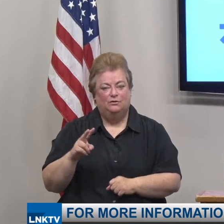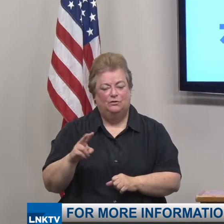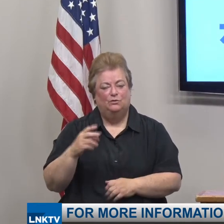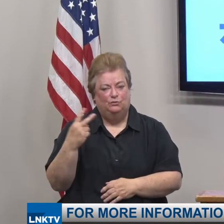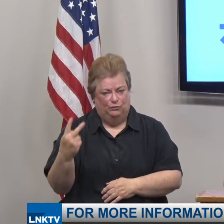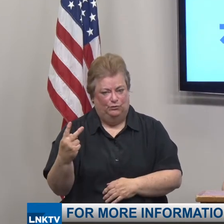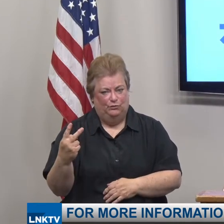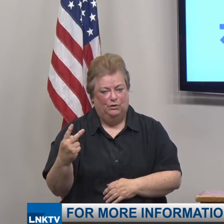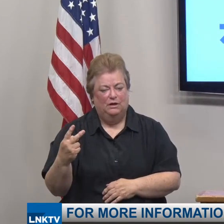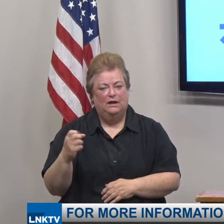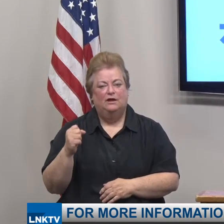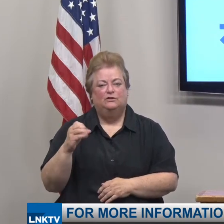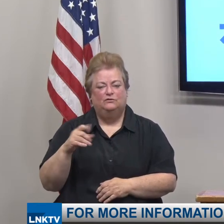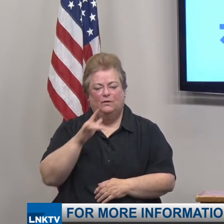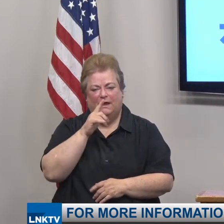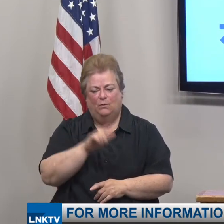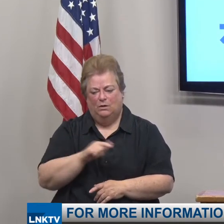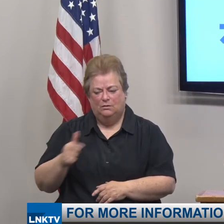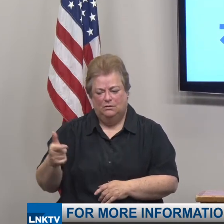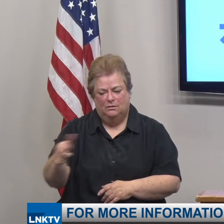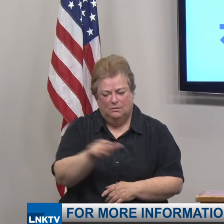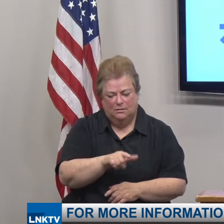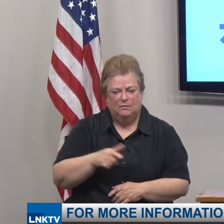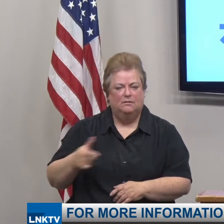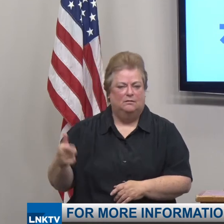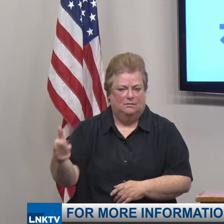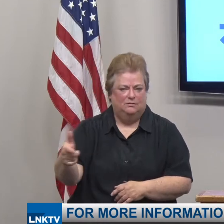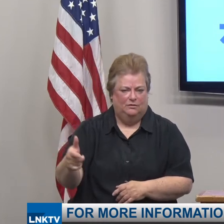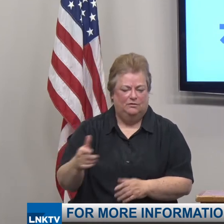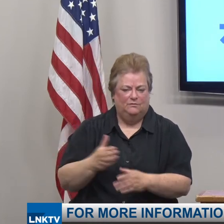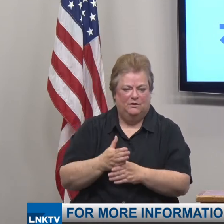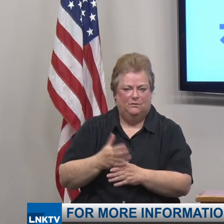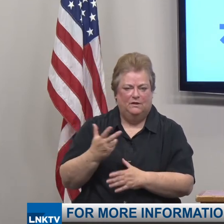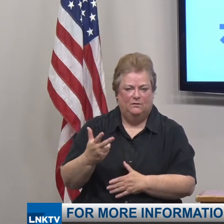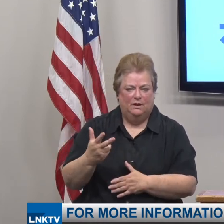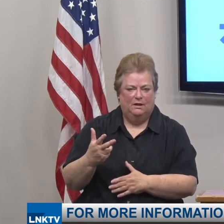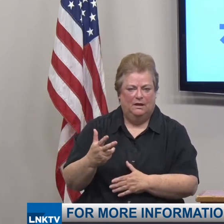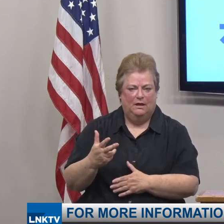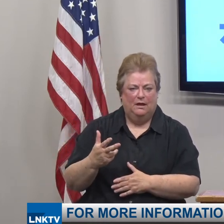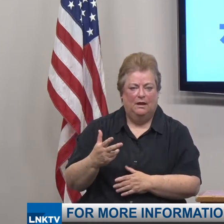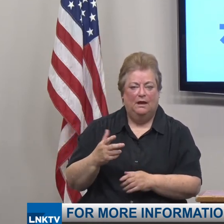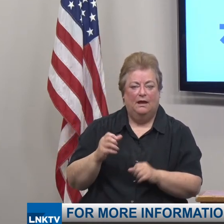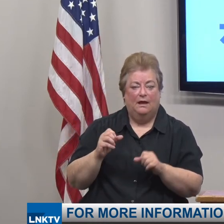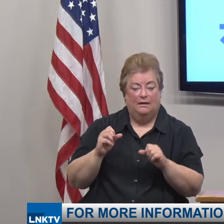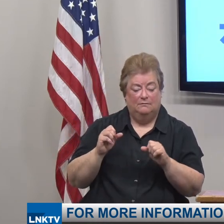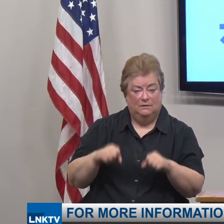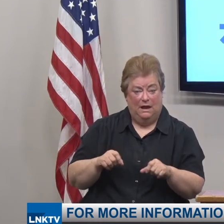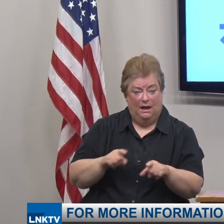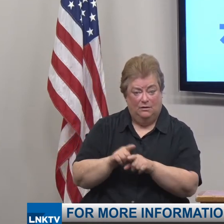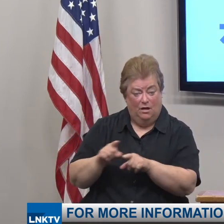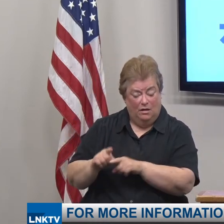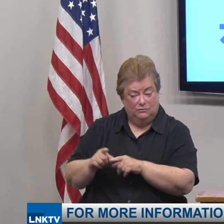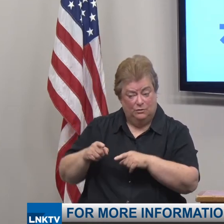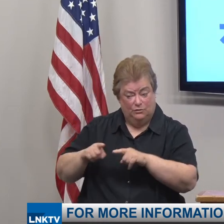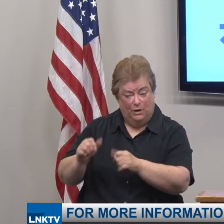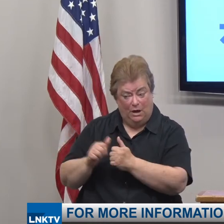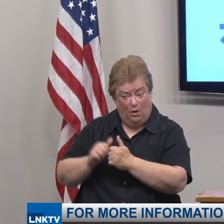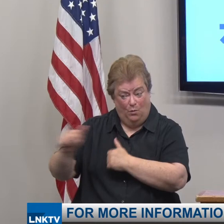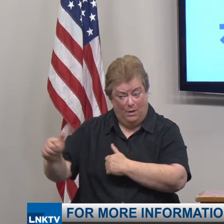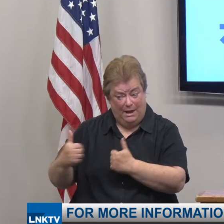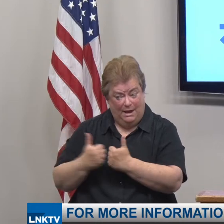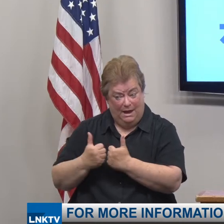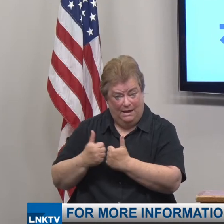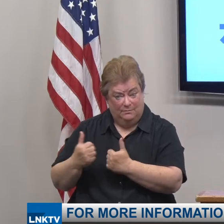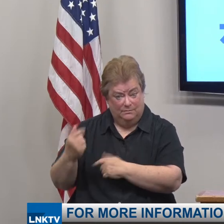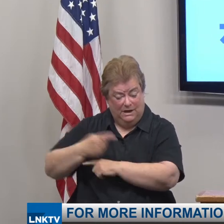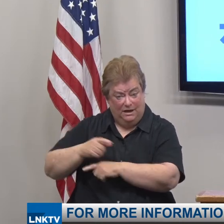figure out we figured out they need to do a rotation and kind of take turns so each person gets on away game days as